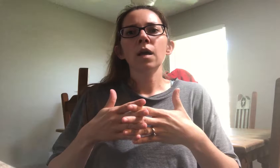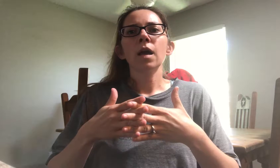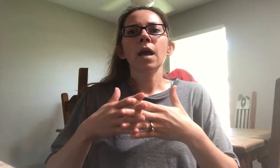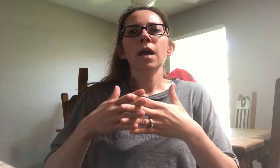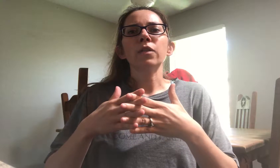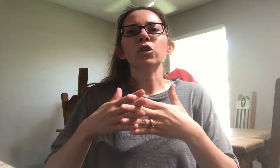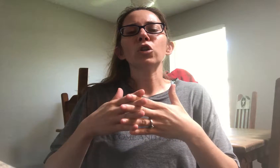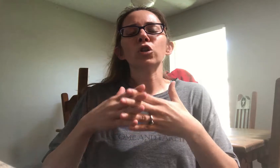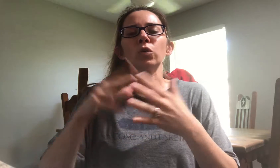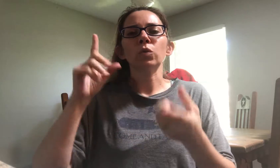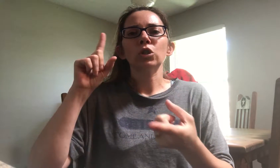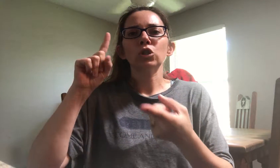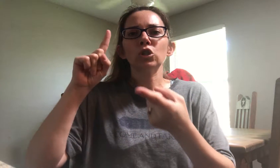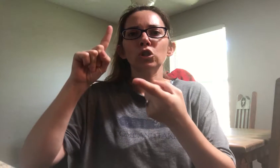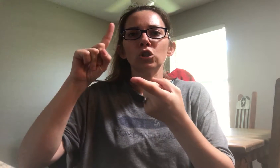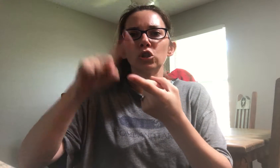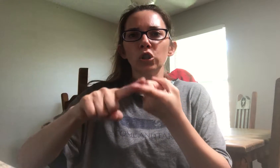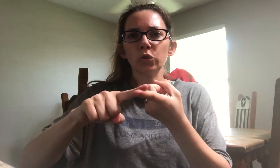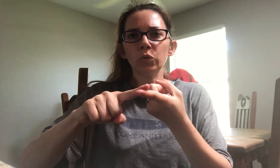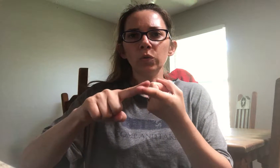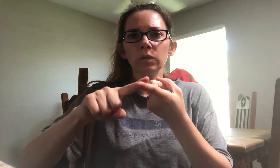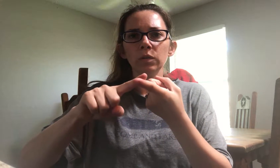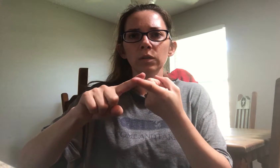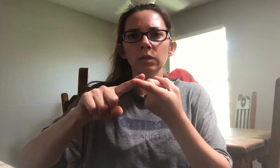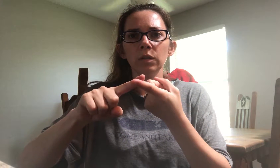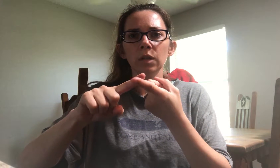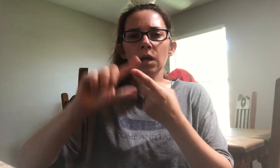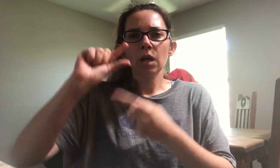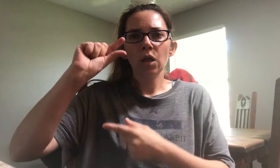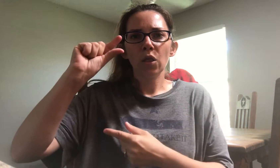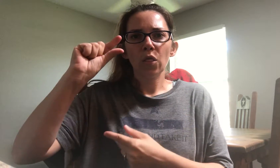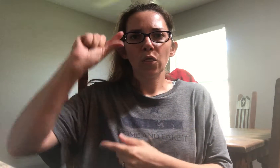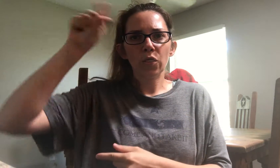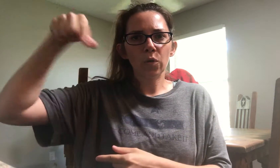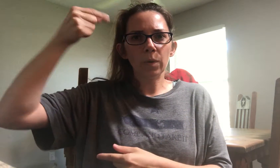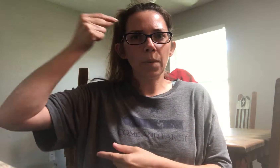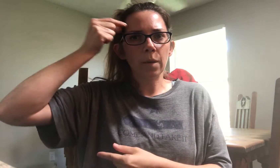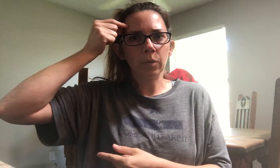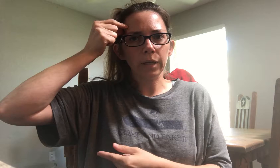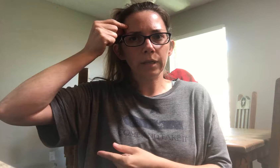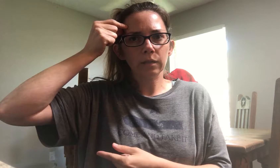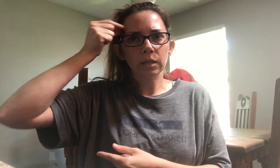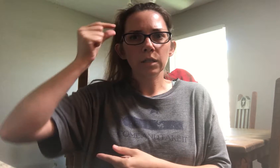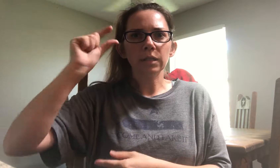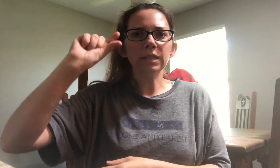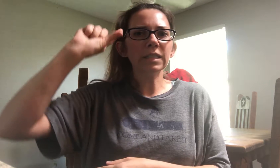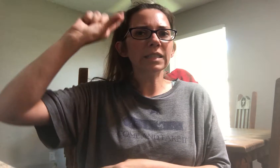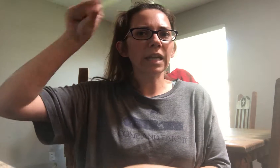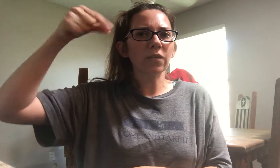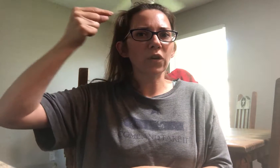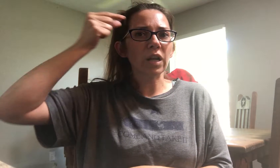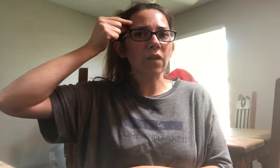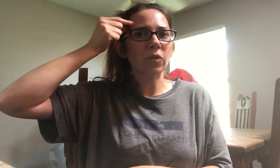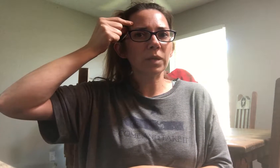Then you can do to the republic. This is the sign for government.